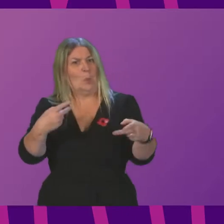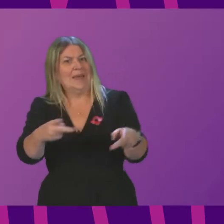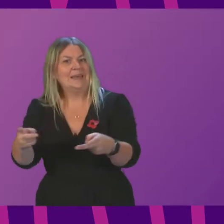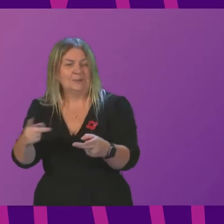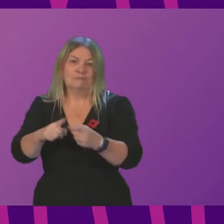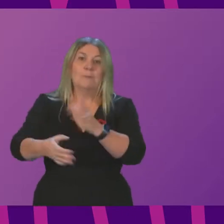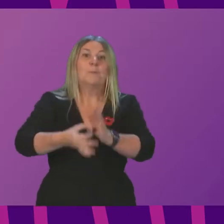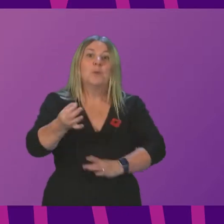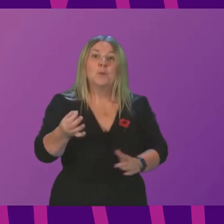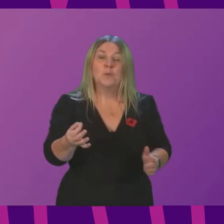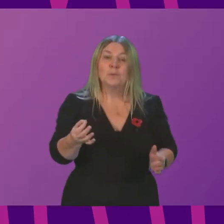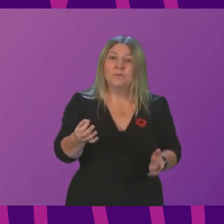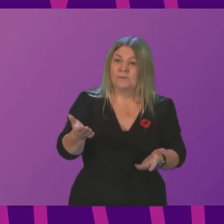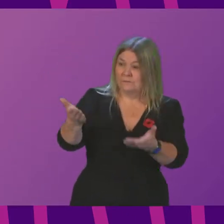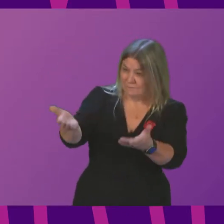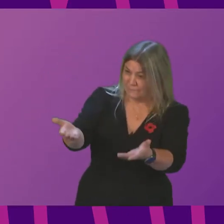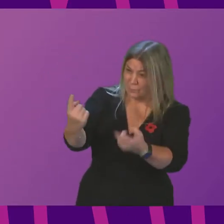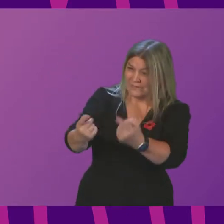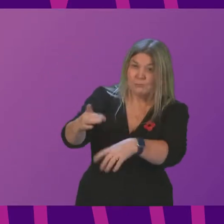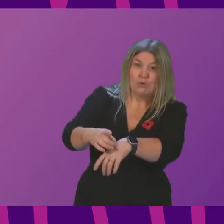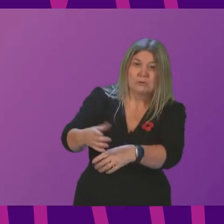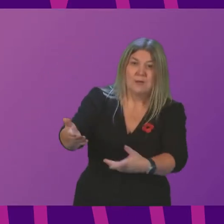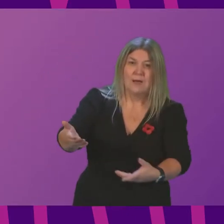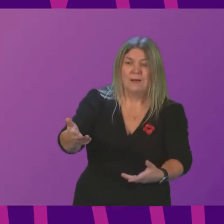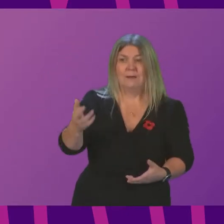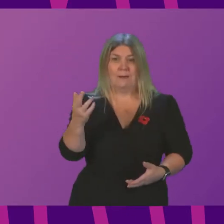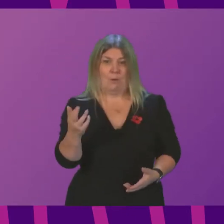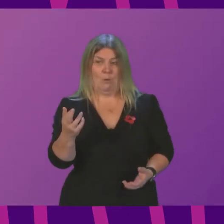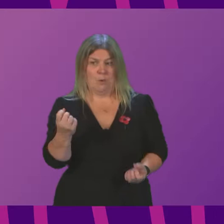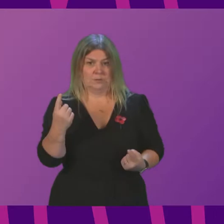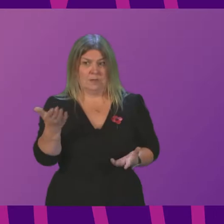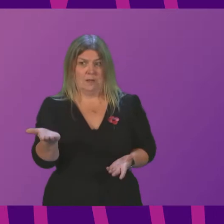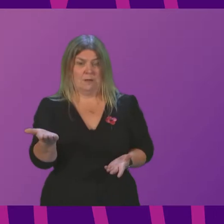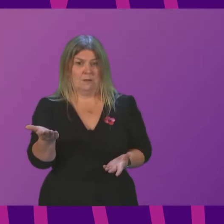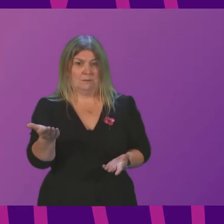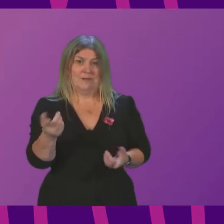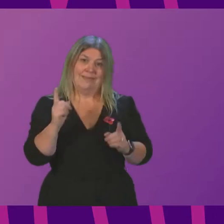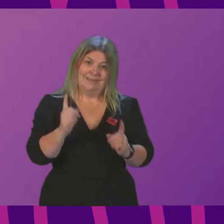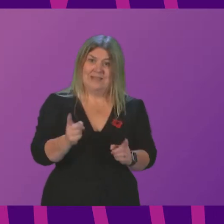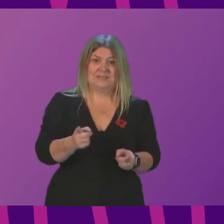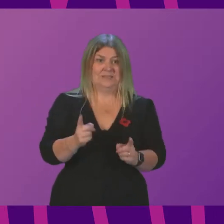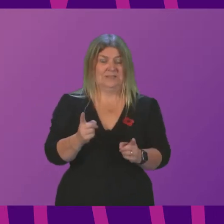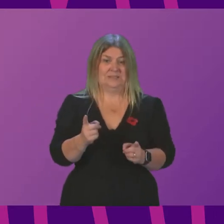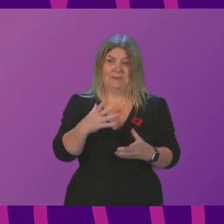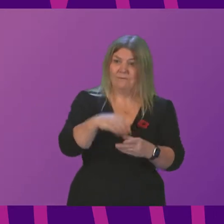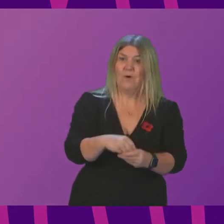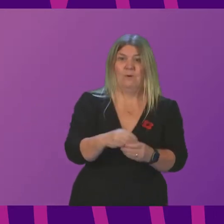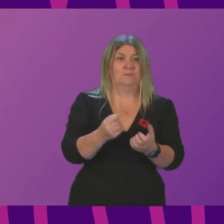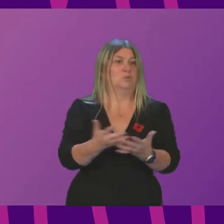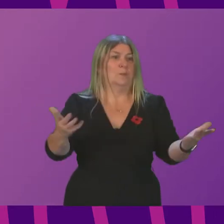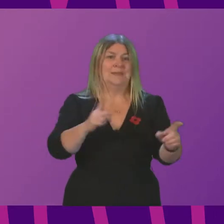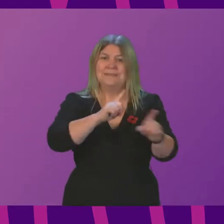that this is a whole systems issue. It involves the roles and responsibilities of general practitioners. It involves the